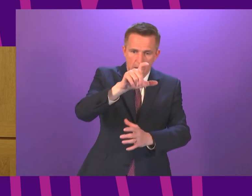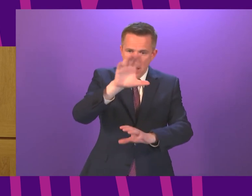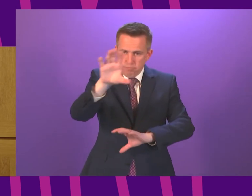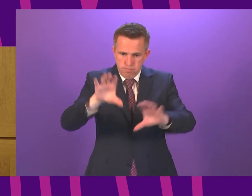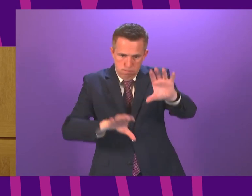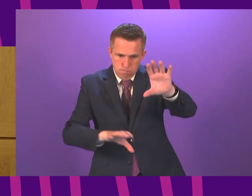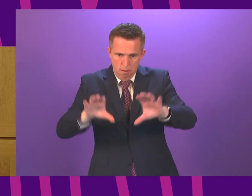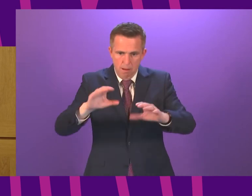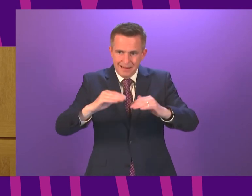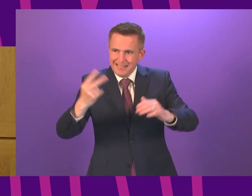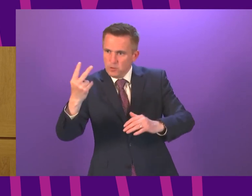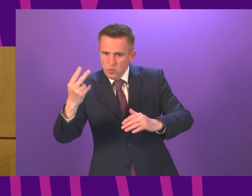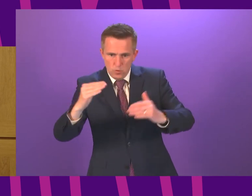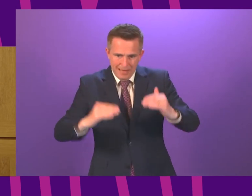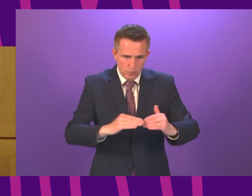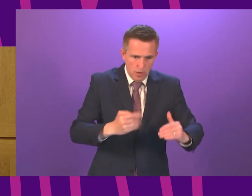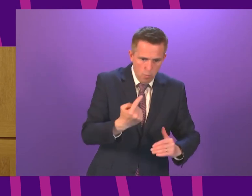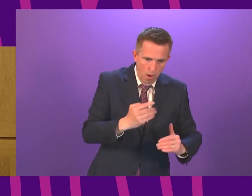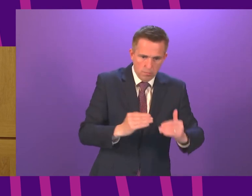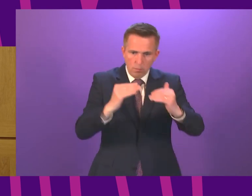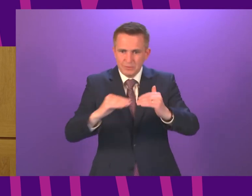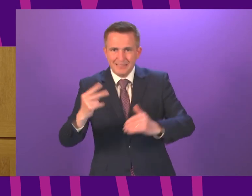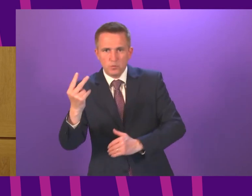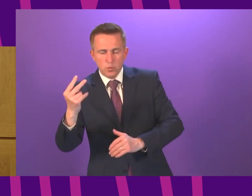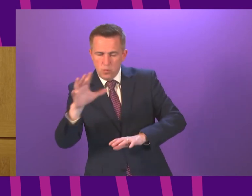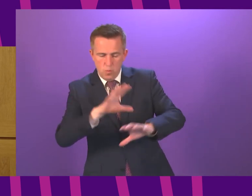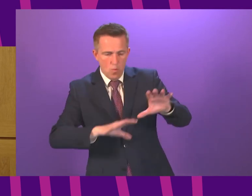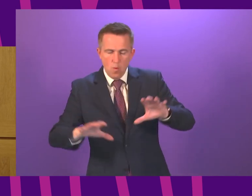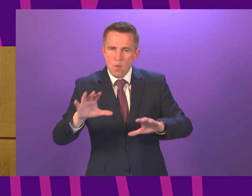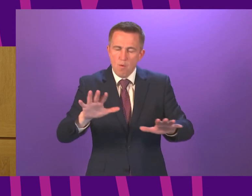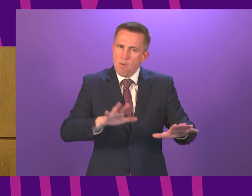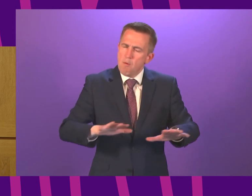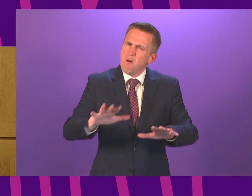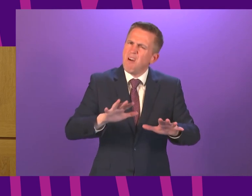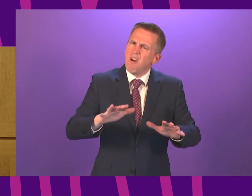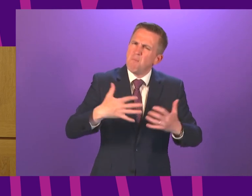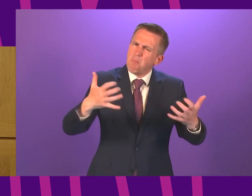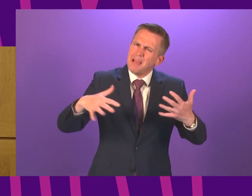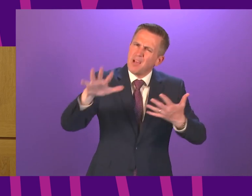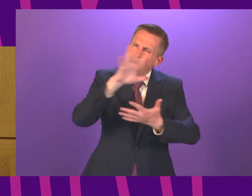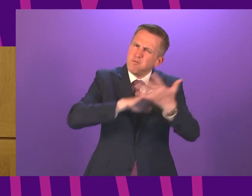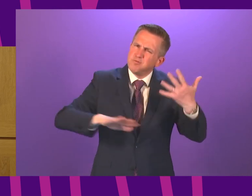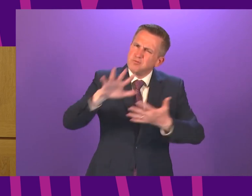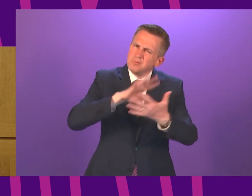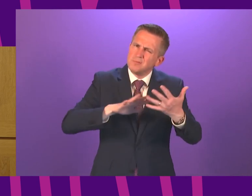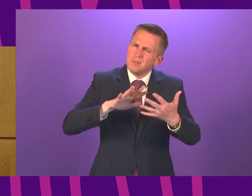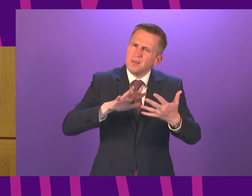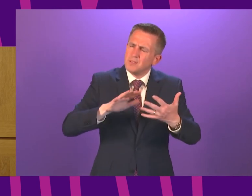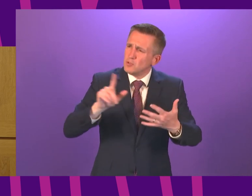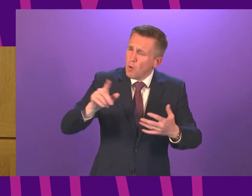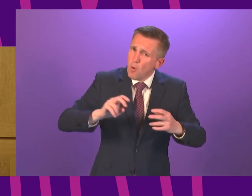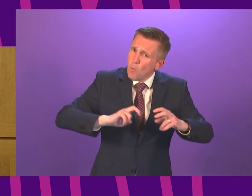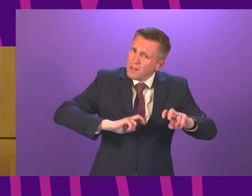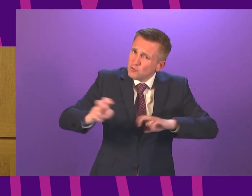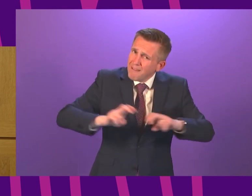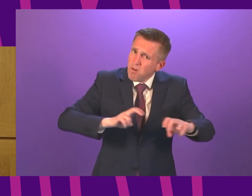2 to 1 to 2 to 1 again to avoid any potential public confusion can I ask if travel restrictions